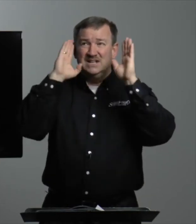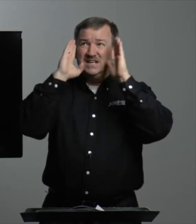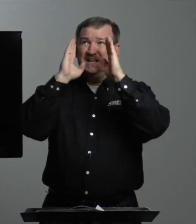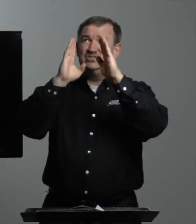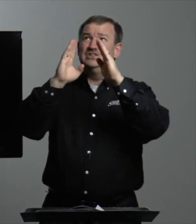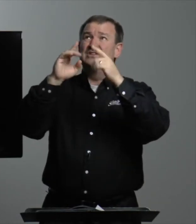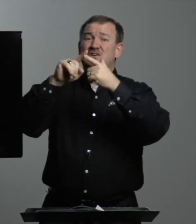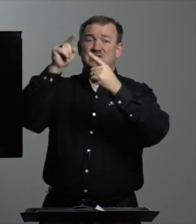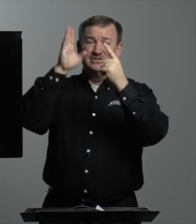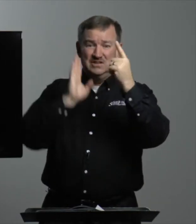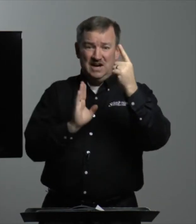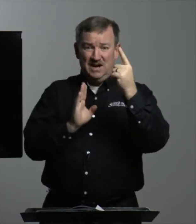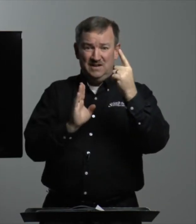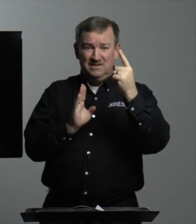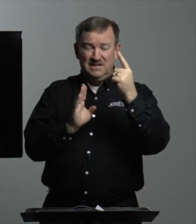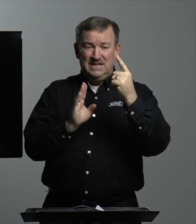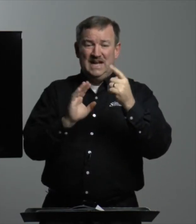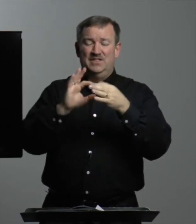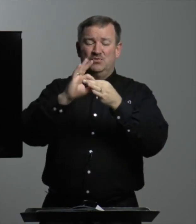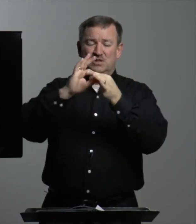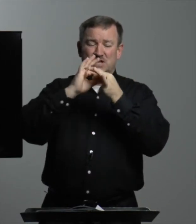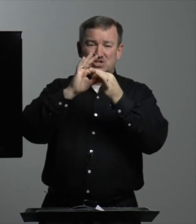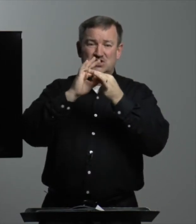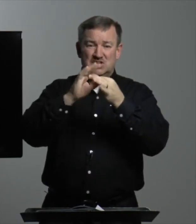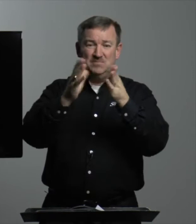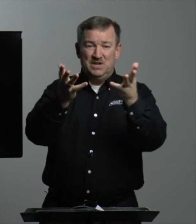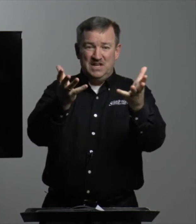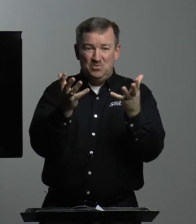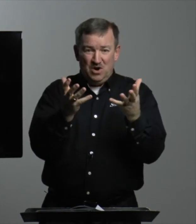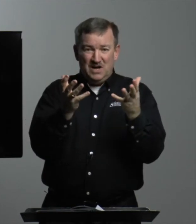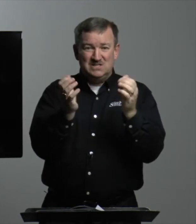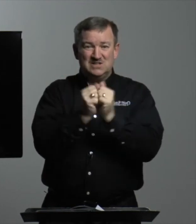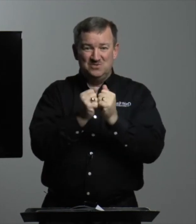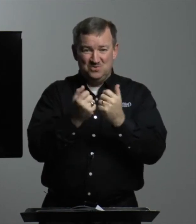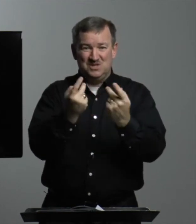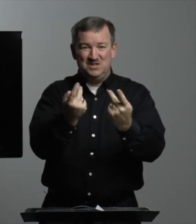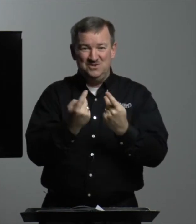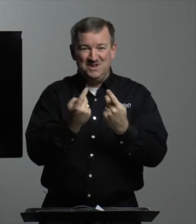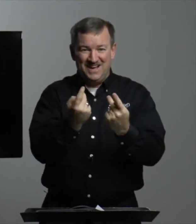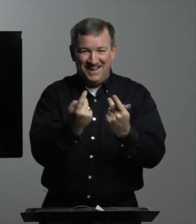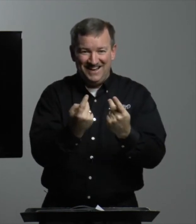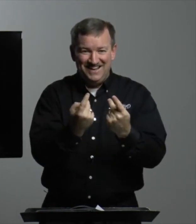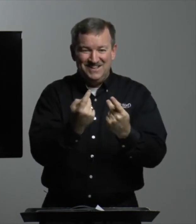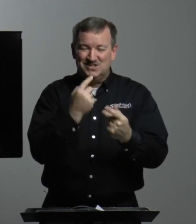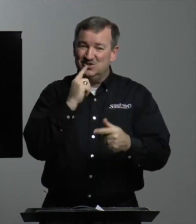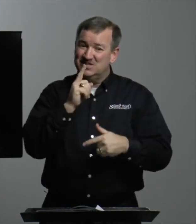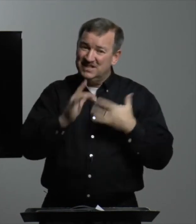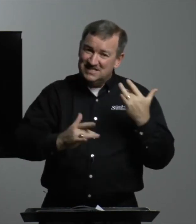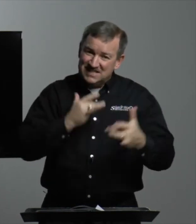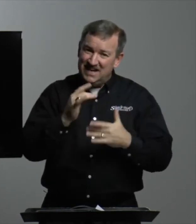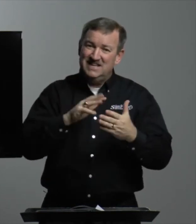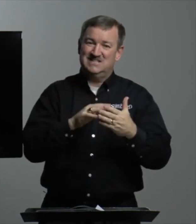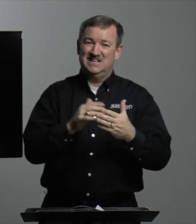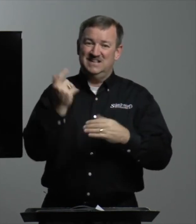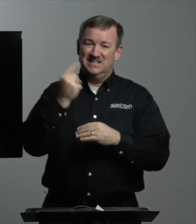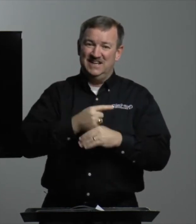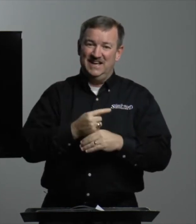attention to God and the relationship that He wants with you and I. So it's an exciting study today.